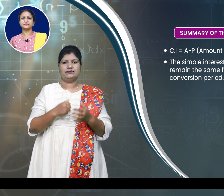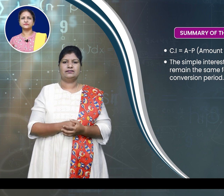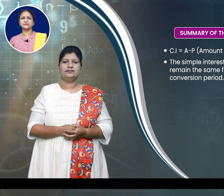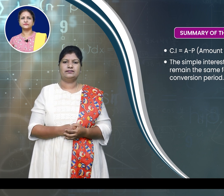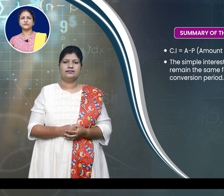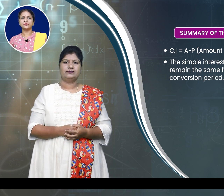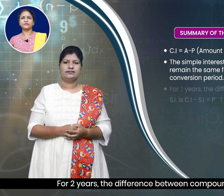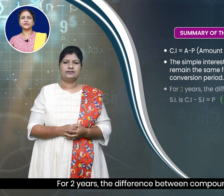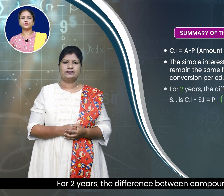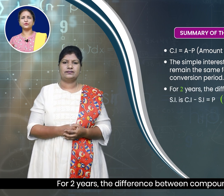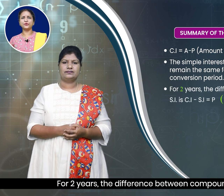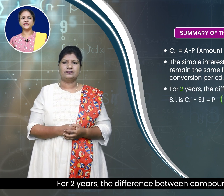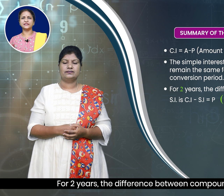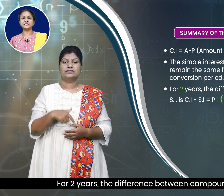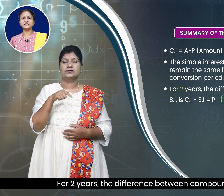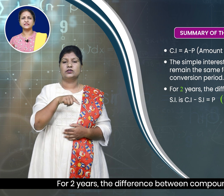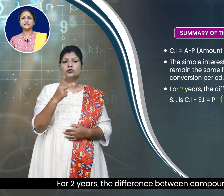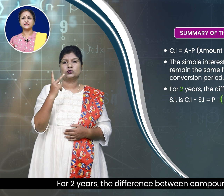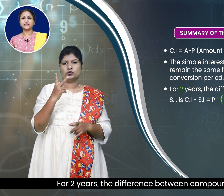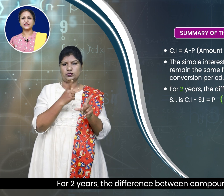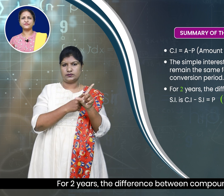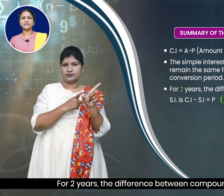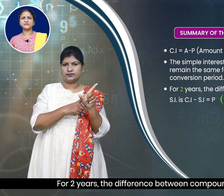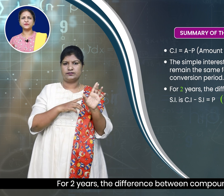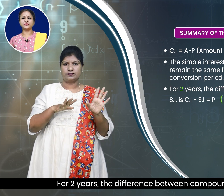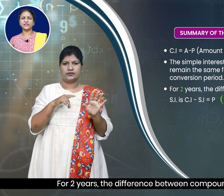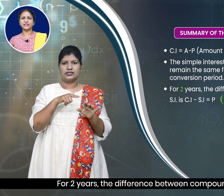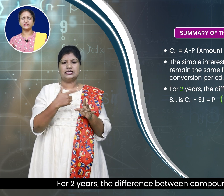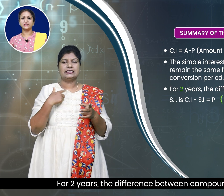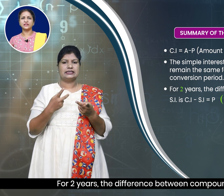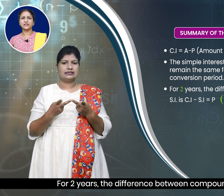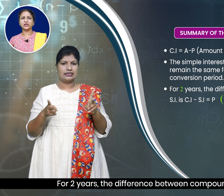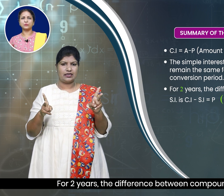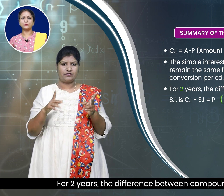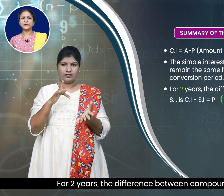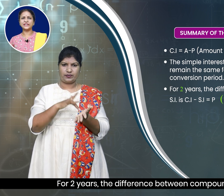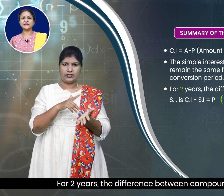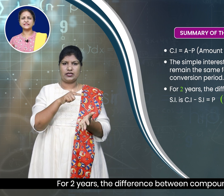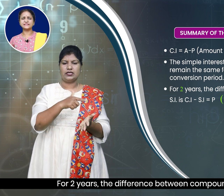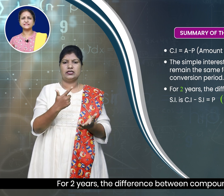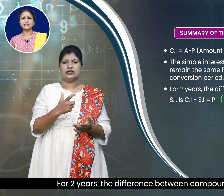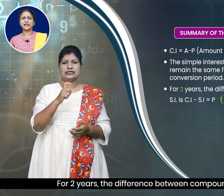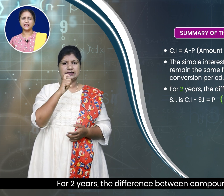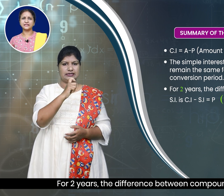For 2 years the difference between compound interest is